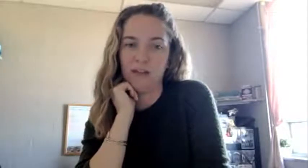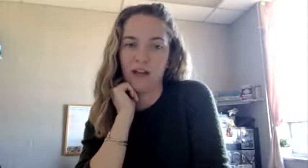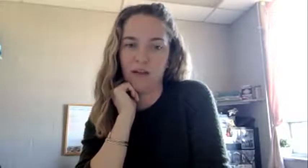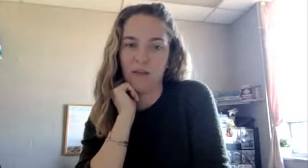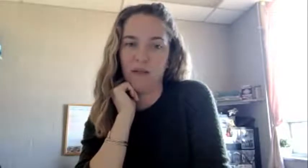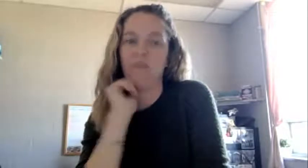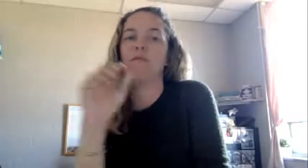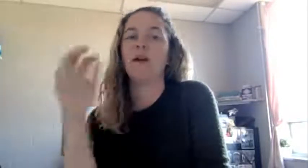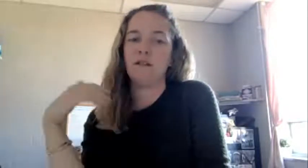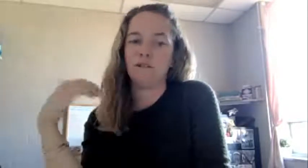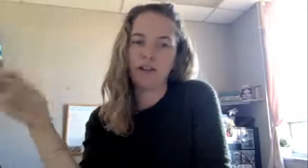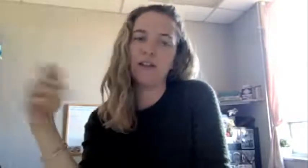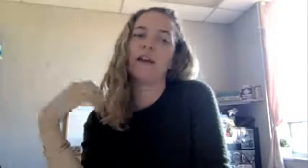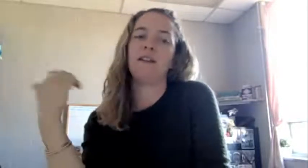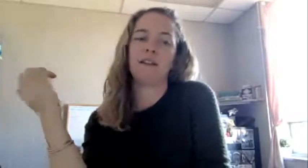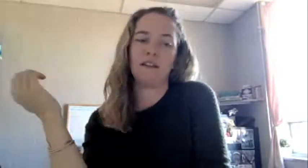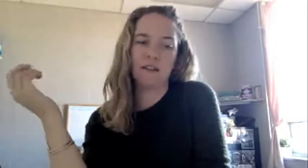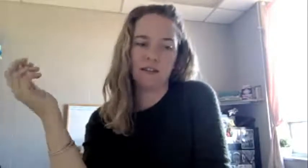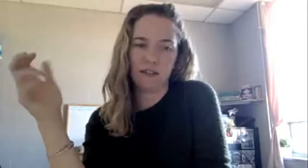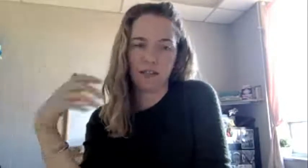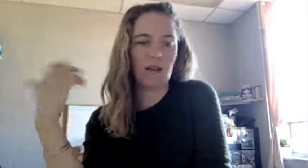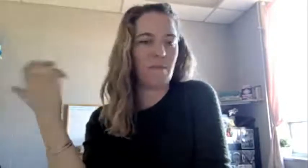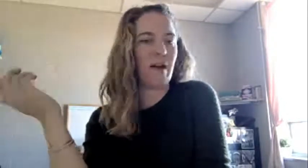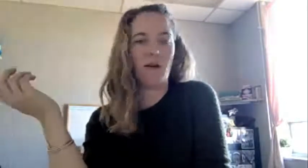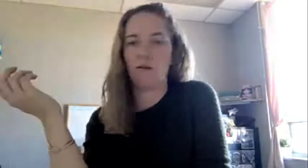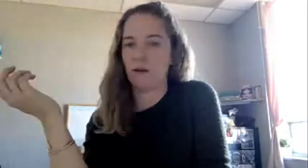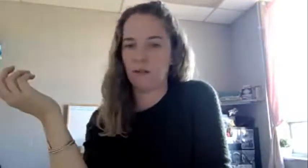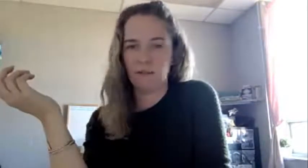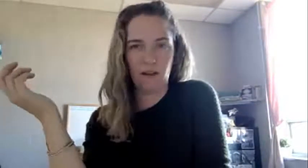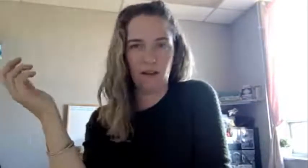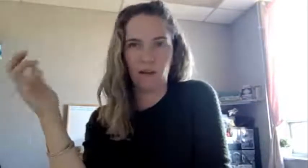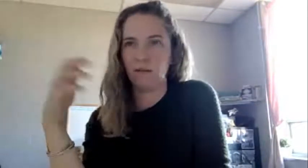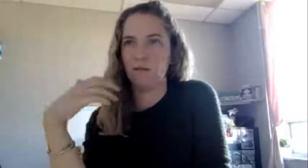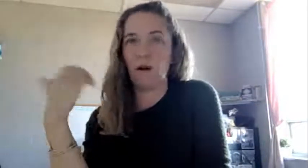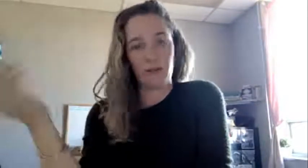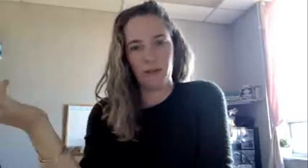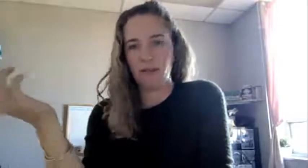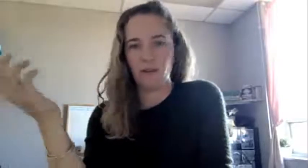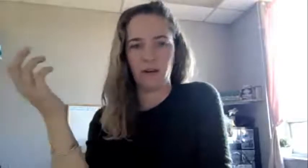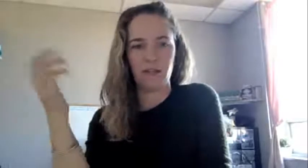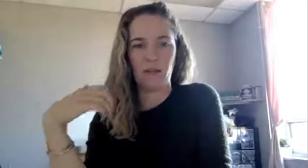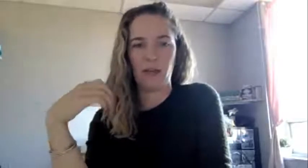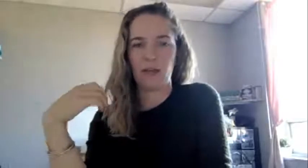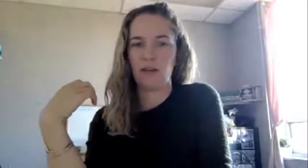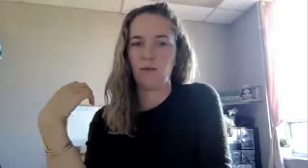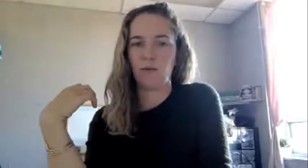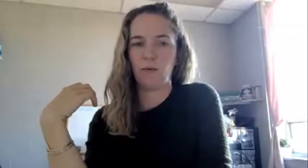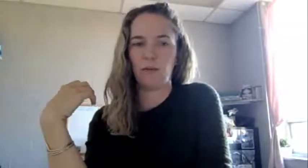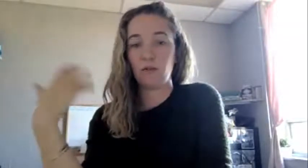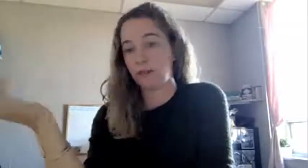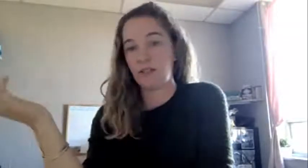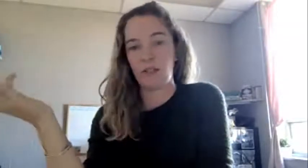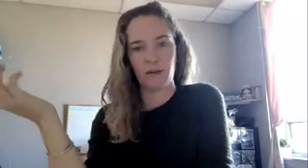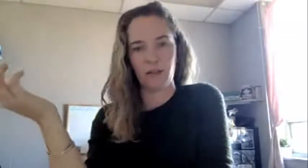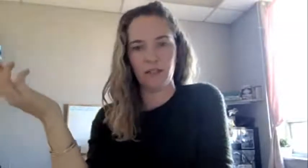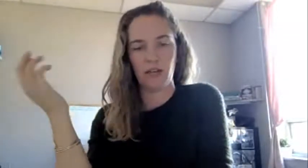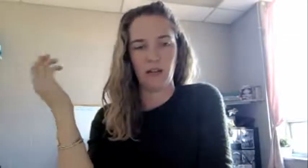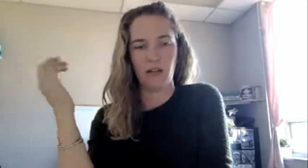help them flesh out their ideas and think about what, you know, arguments they wanted to make or stories that they wanted to tell.